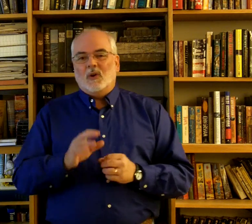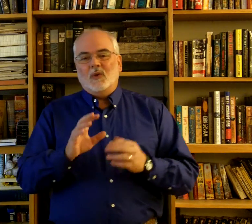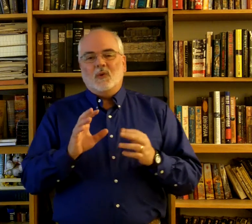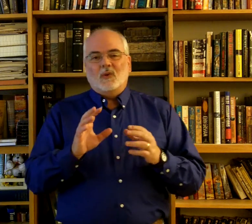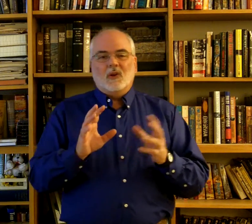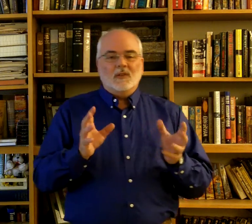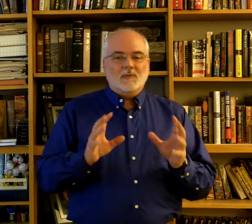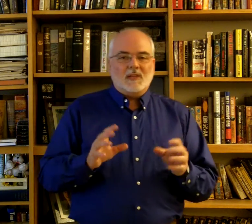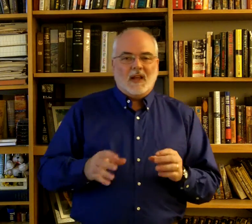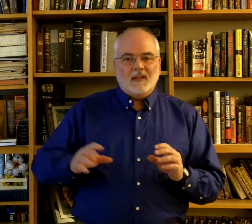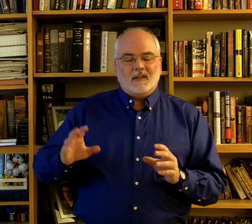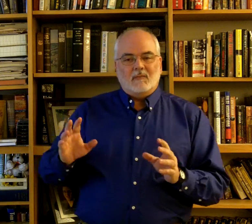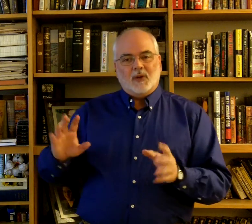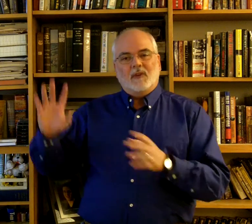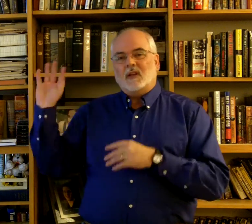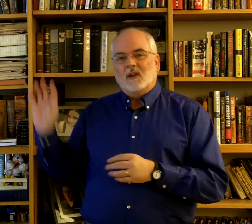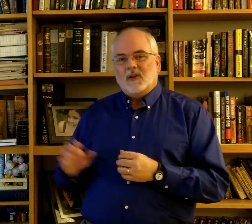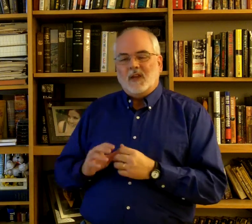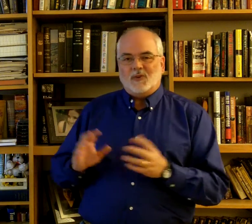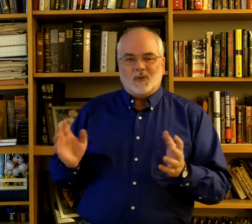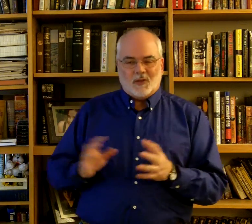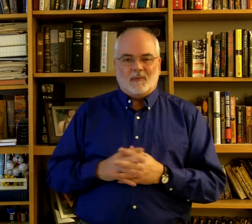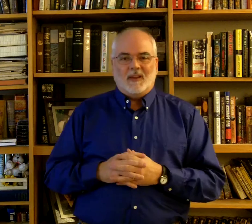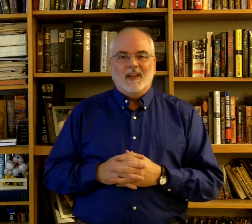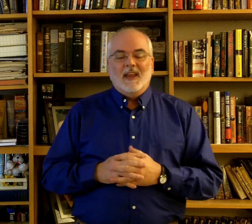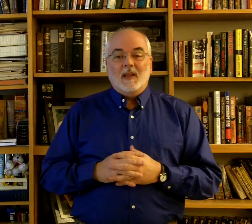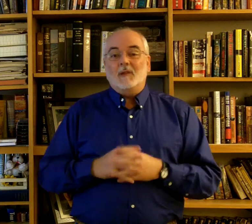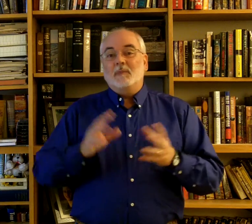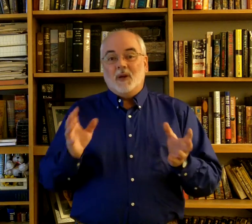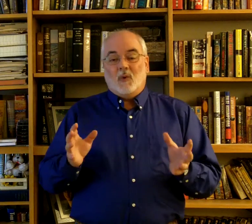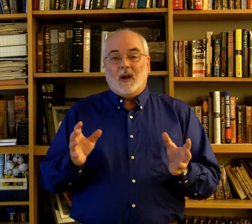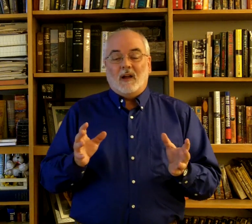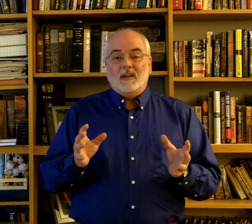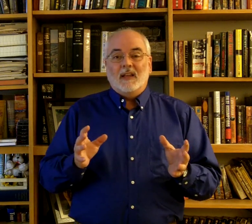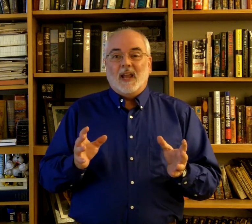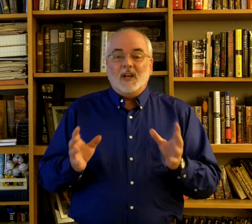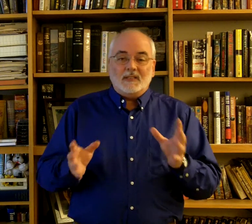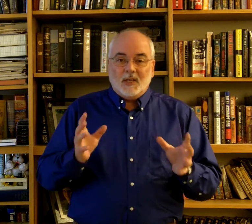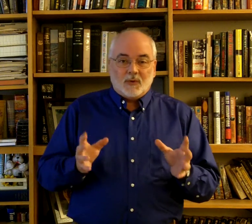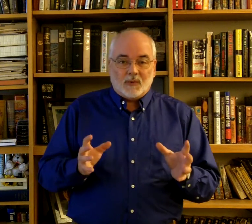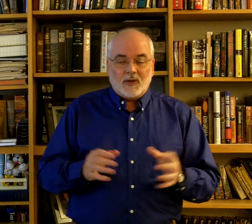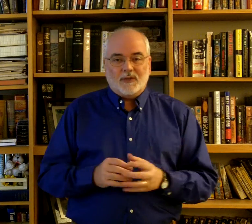you learned some signs in a previous congregation or something, and it's been a while, and you just need a refresher.